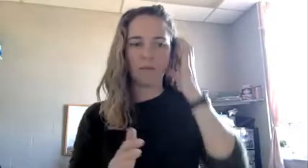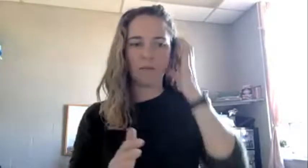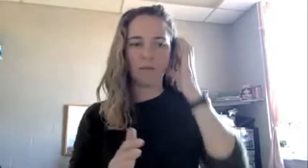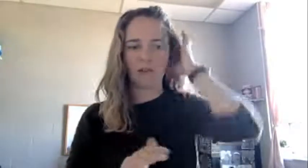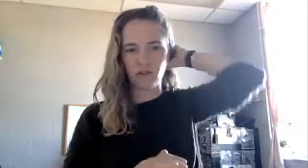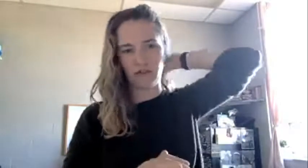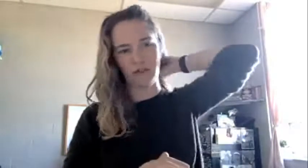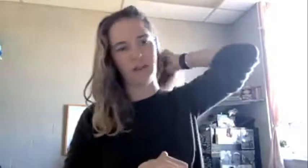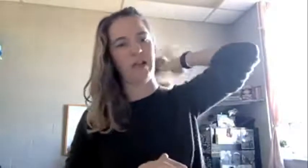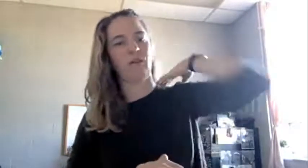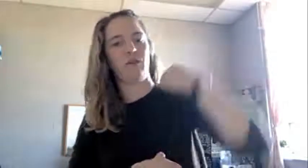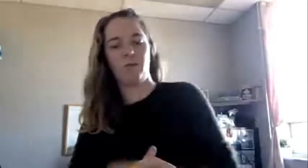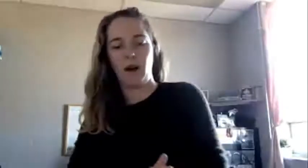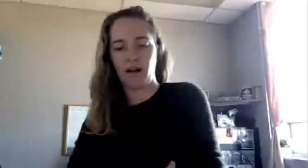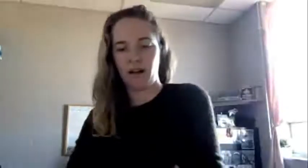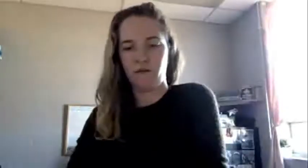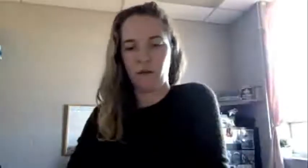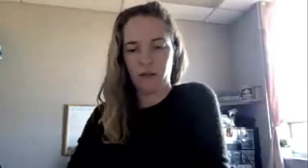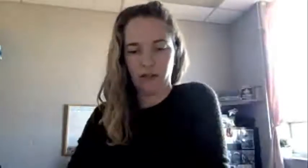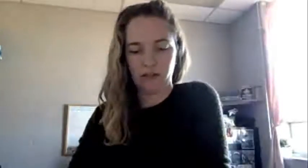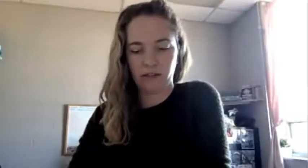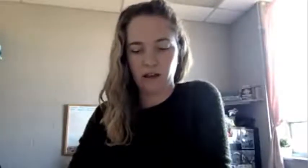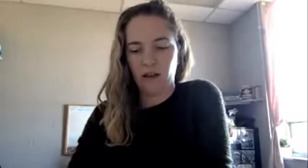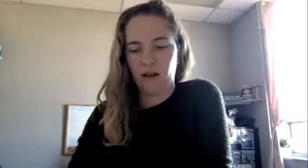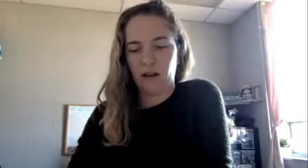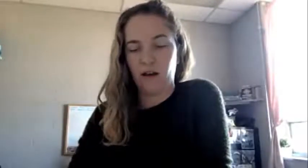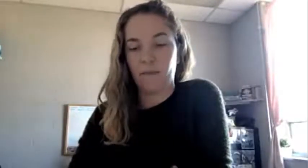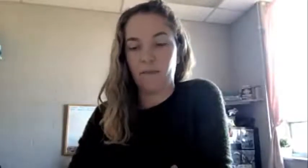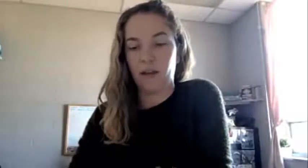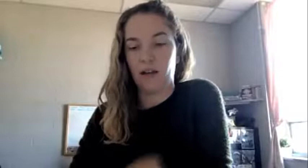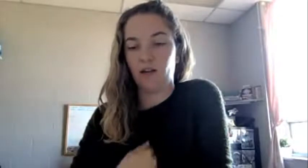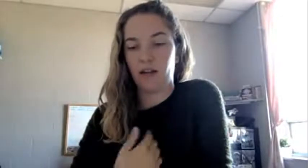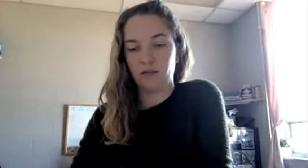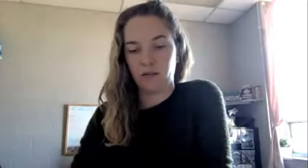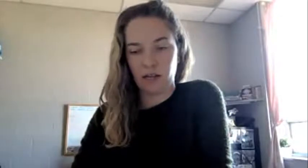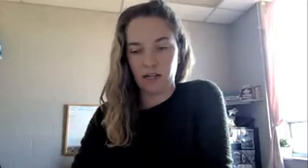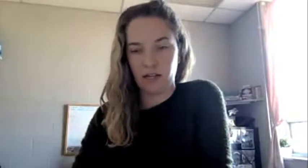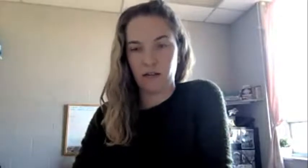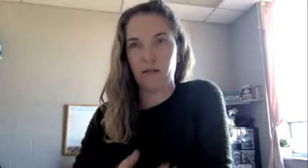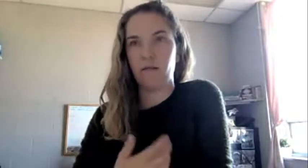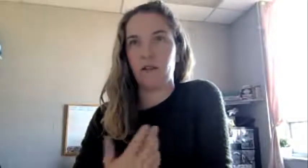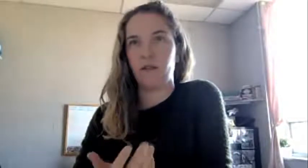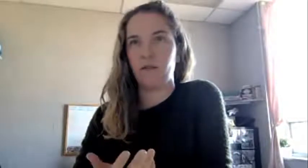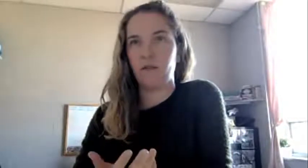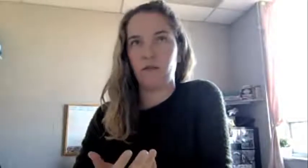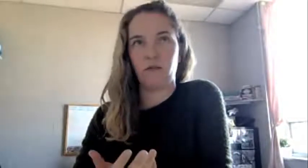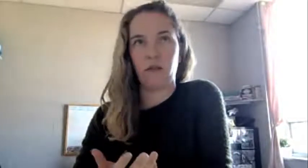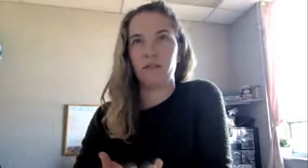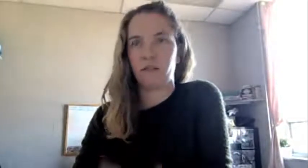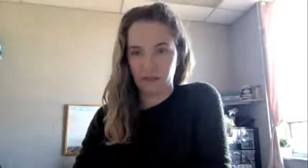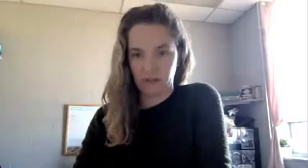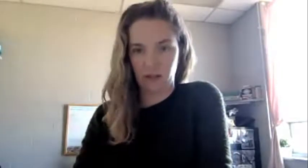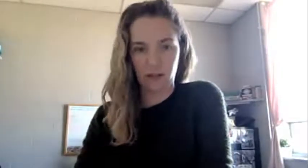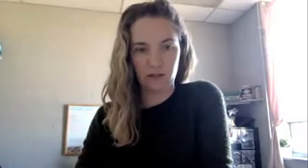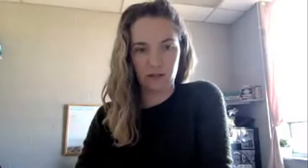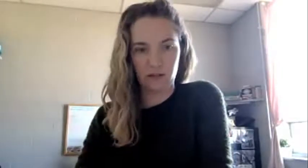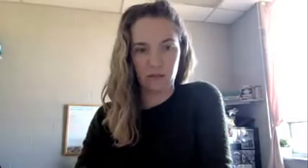professional and technical writing focus, and graduated in 2006 with